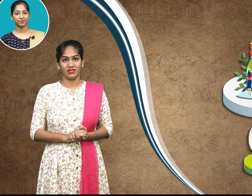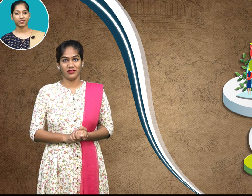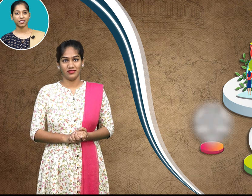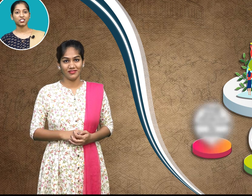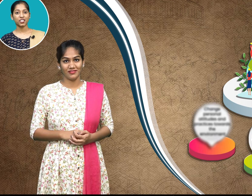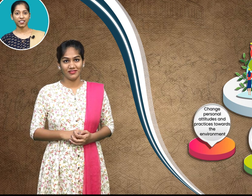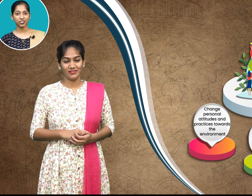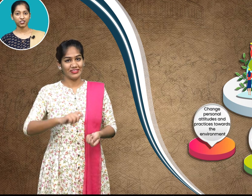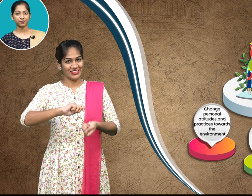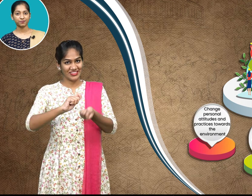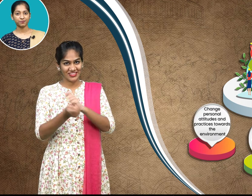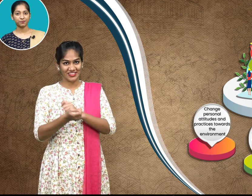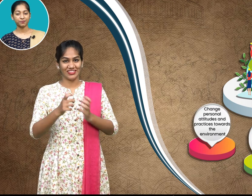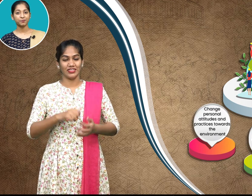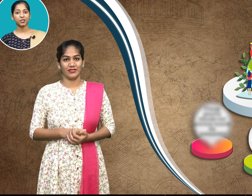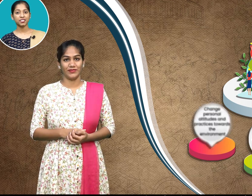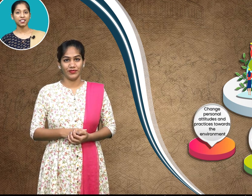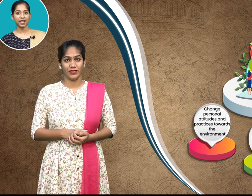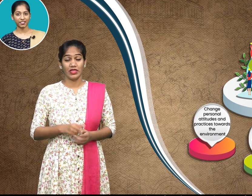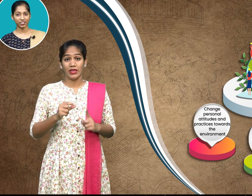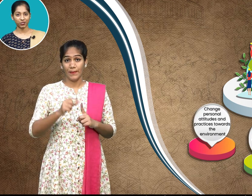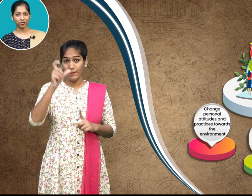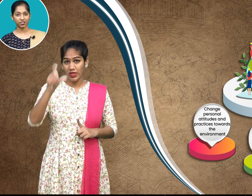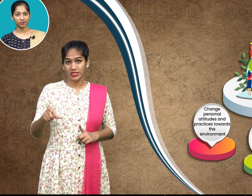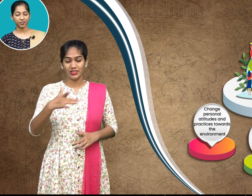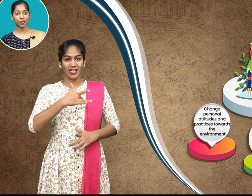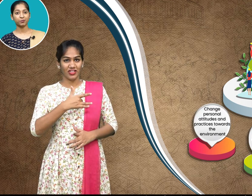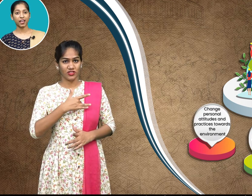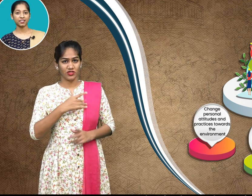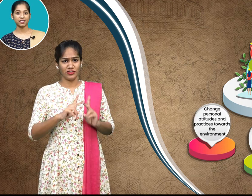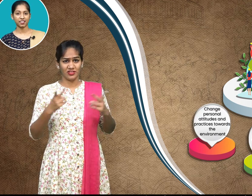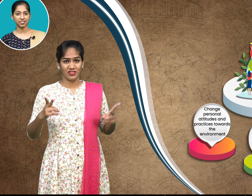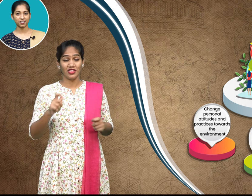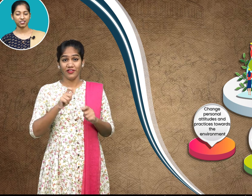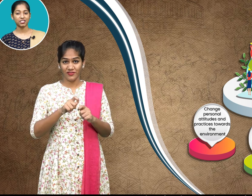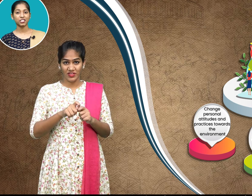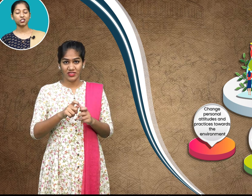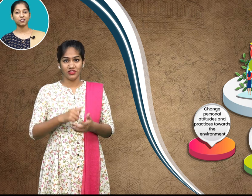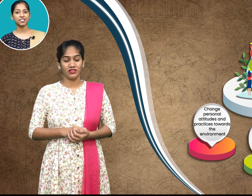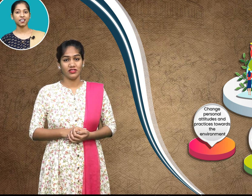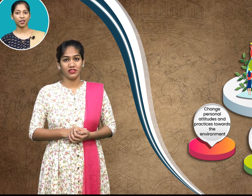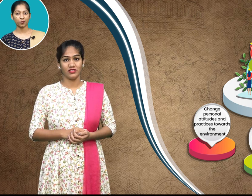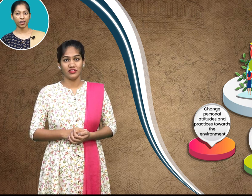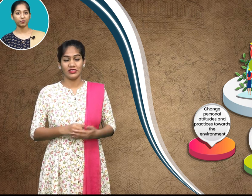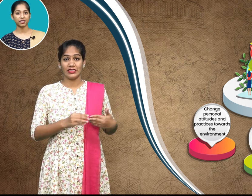change personal attitudes and practices towards the environment